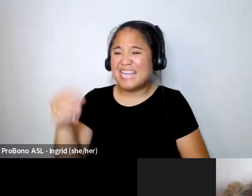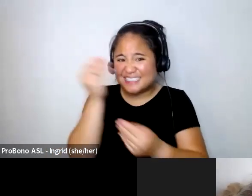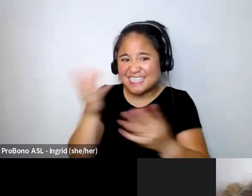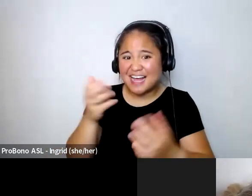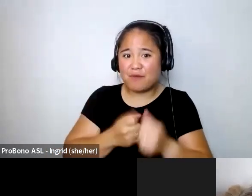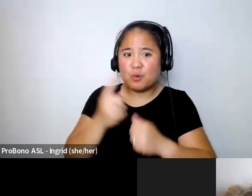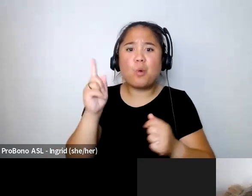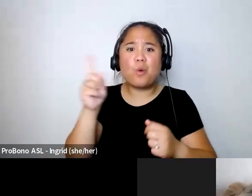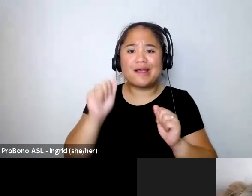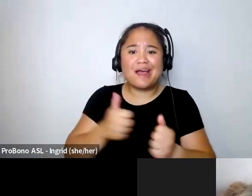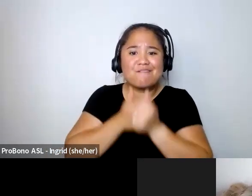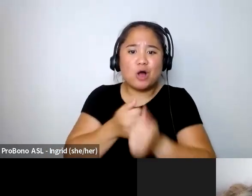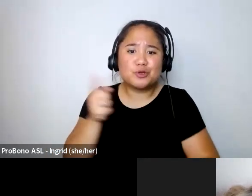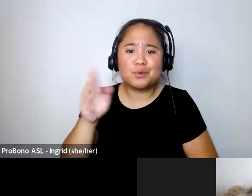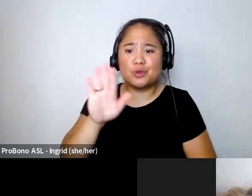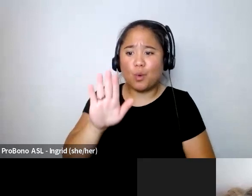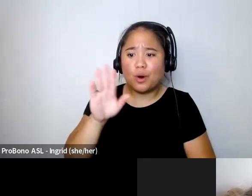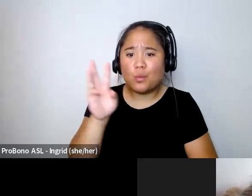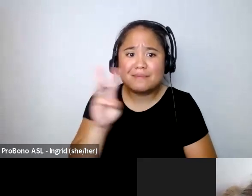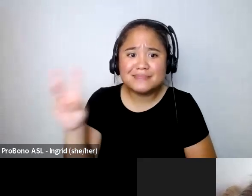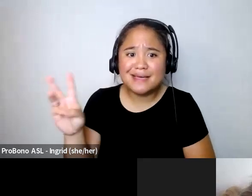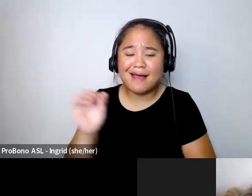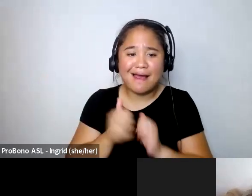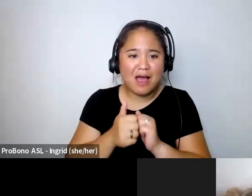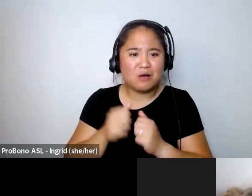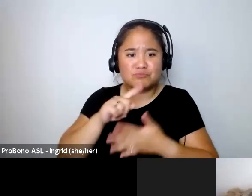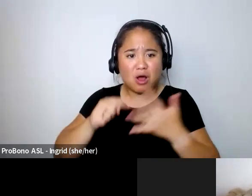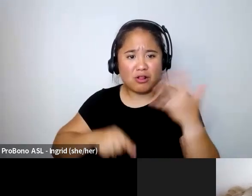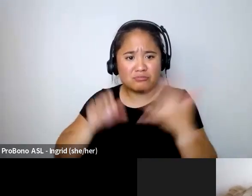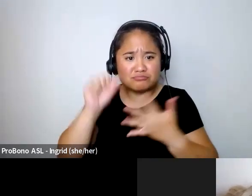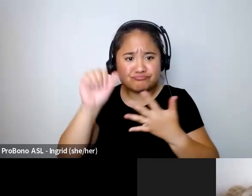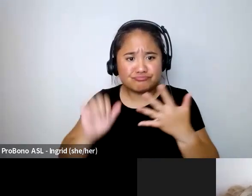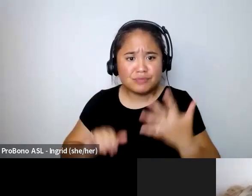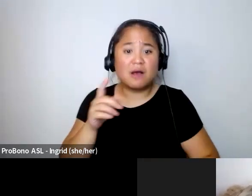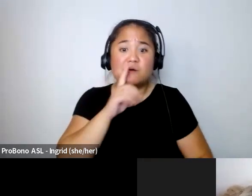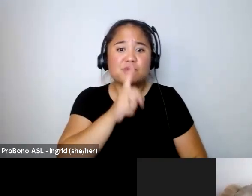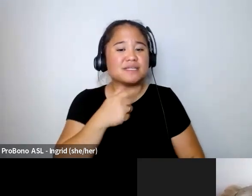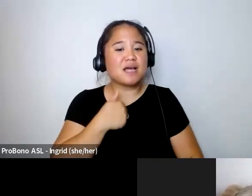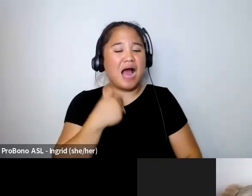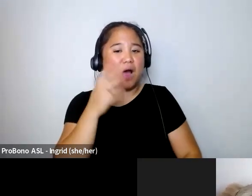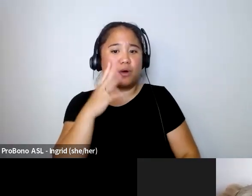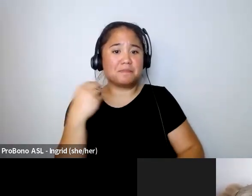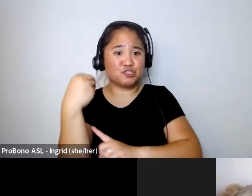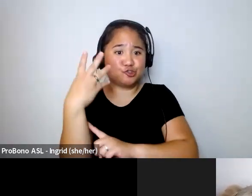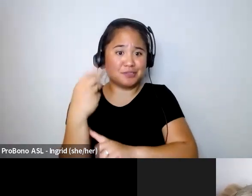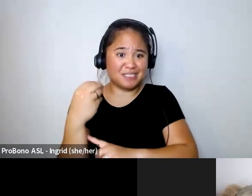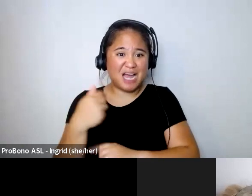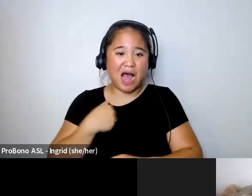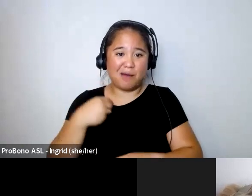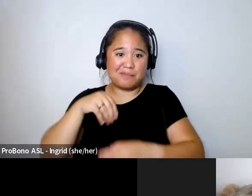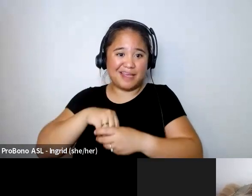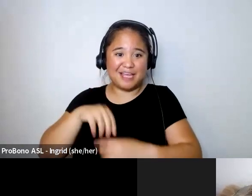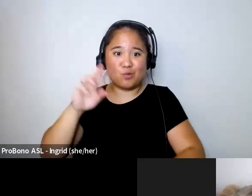where they can follow you your website all that other good you know i'm actually going to be shooting i'm in the rochester